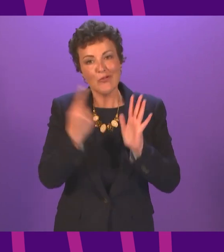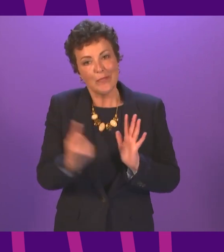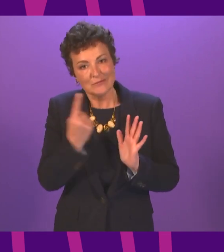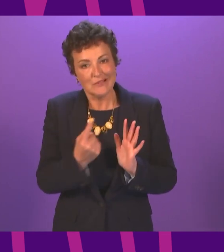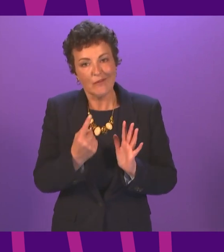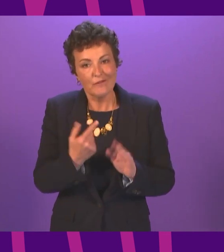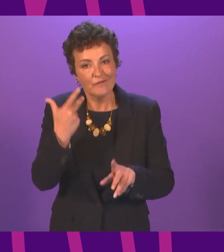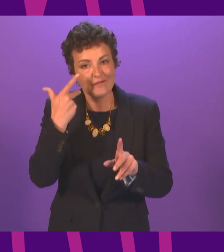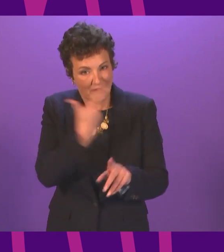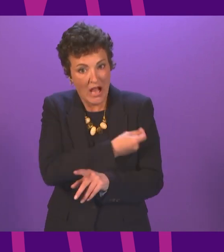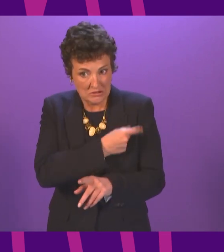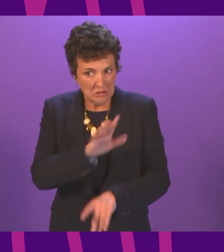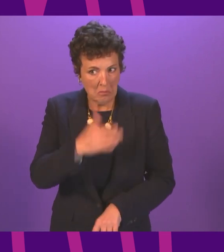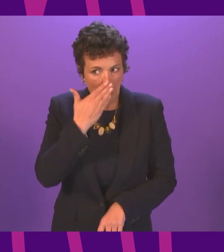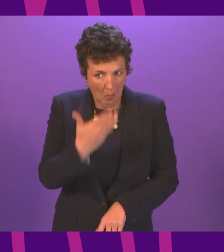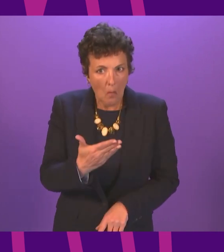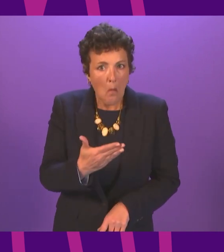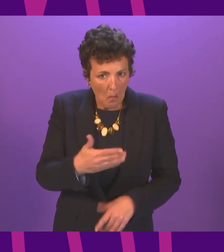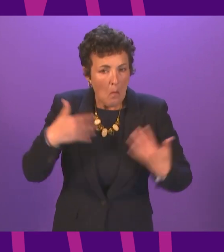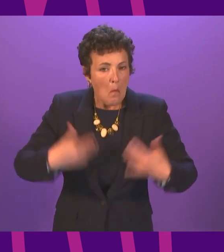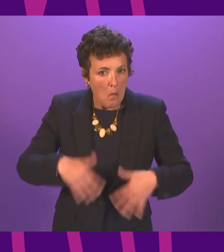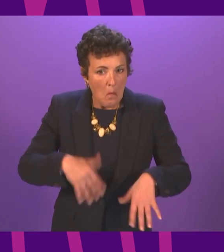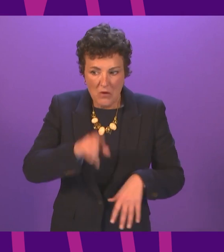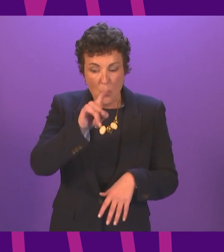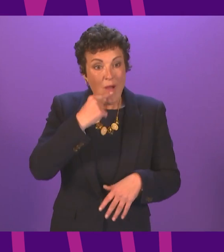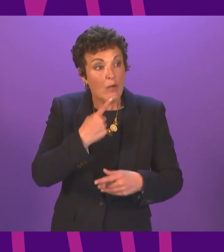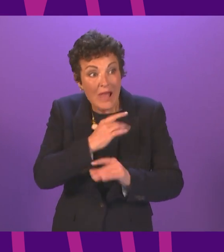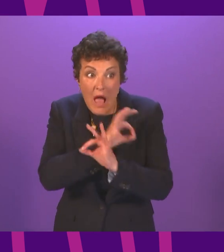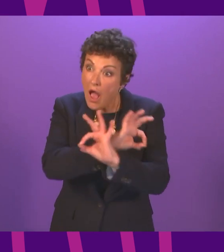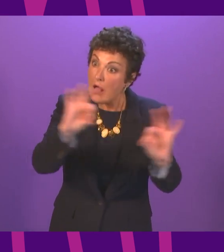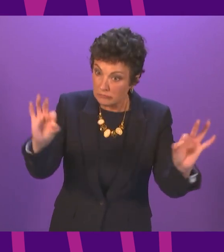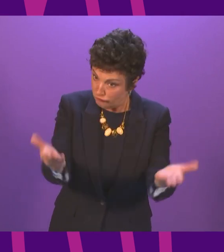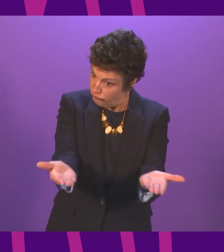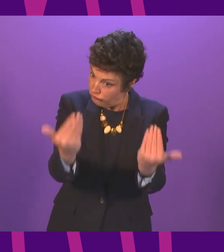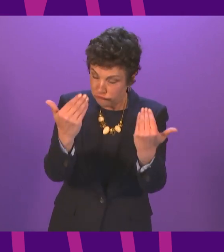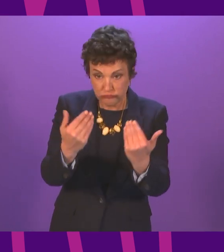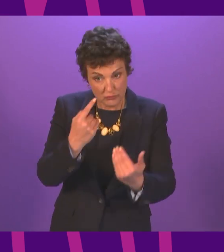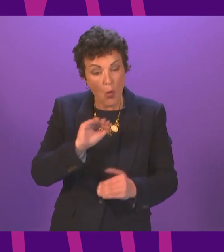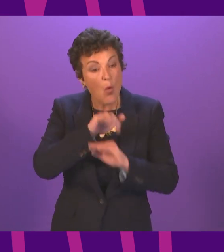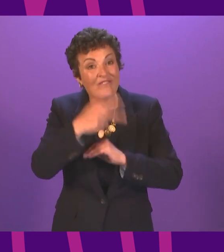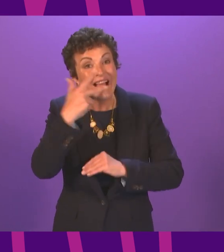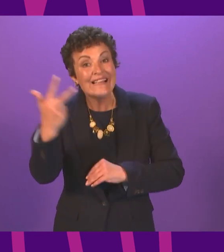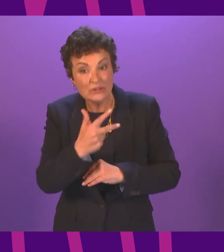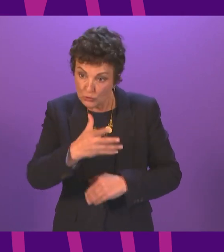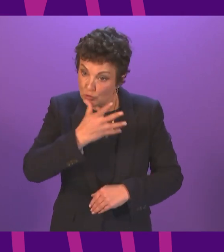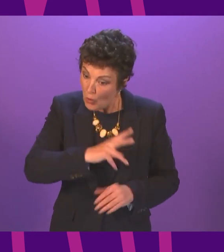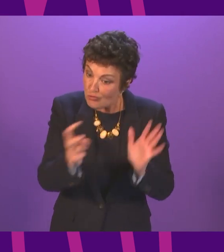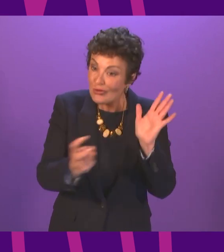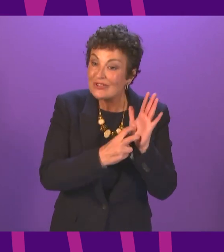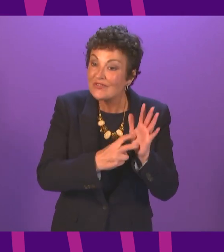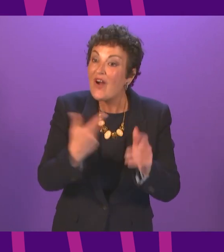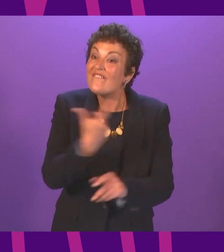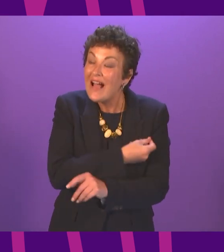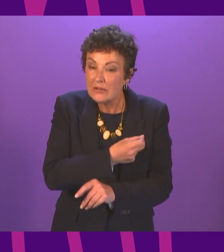purposes. We have seen fantastic uptake of the invitation to over-18s to register for